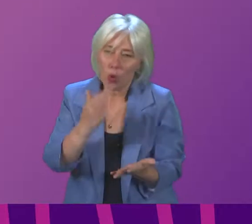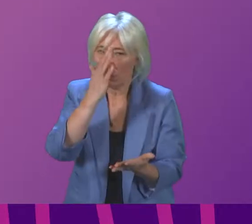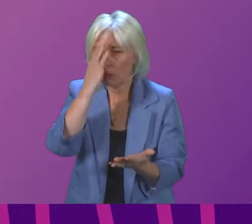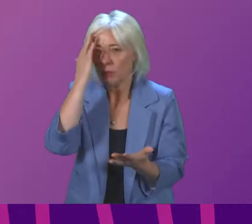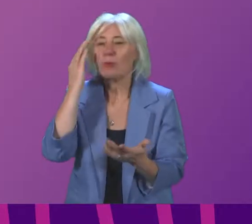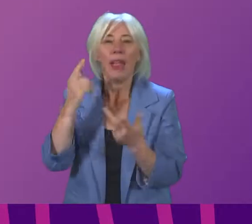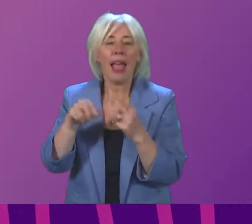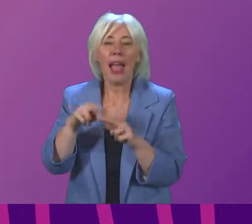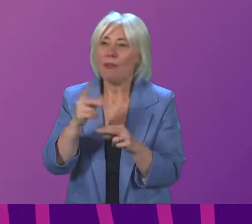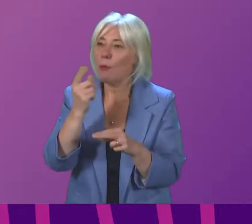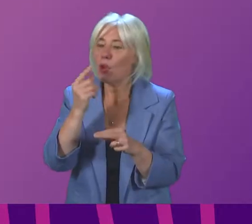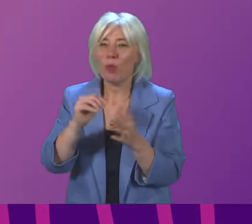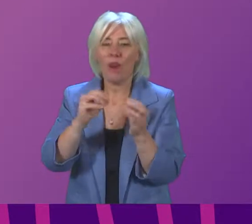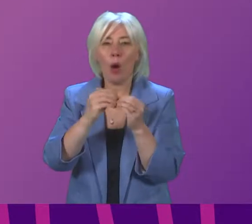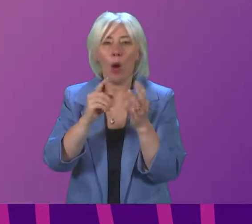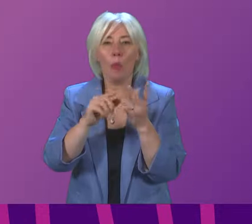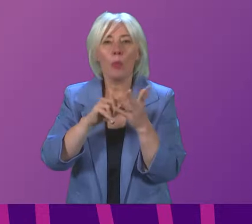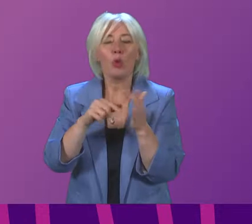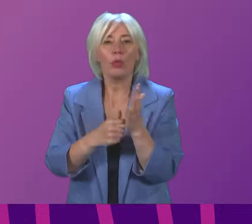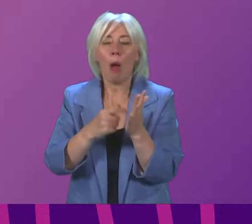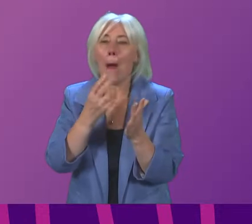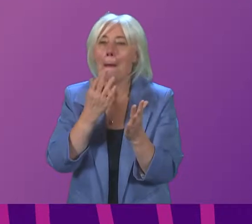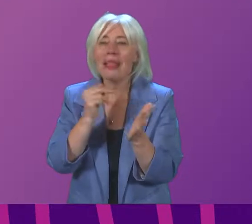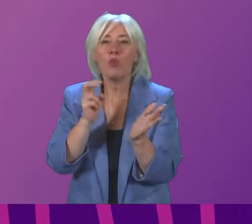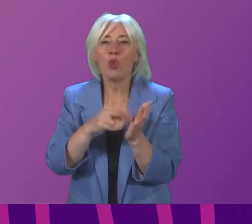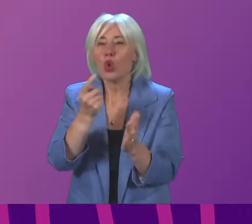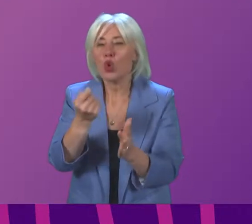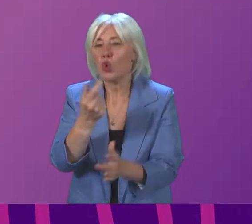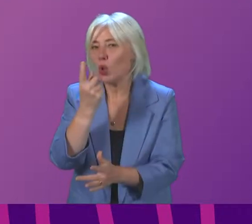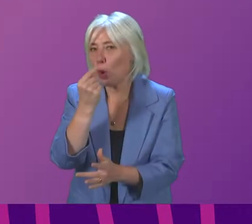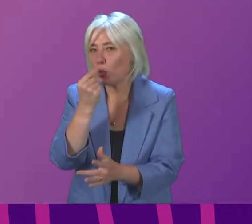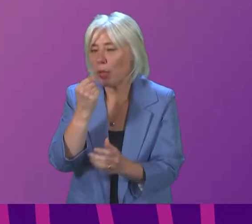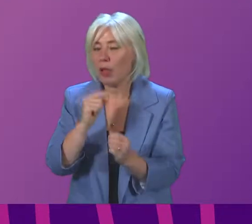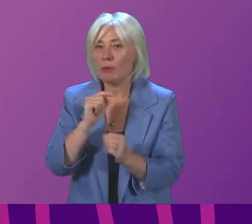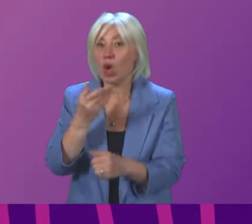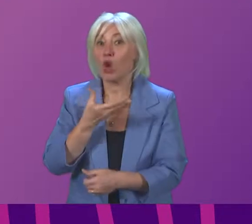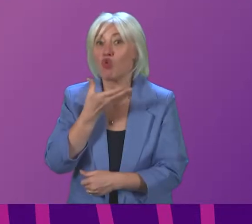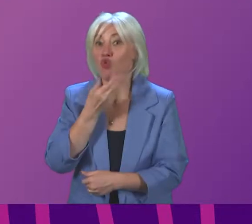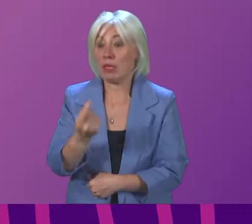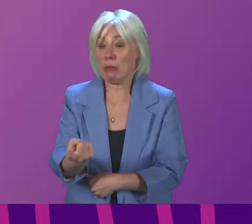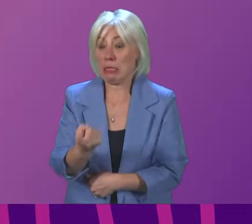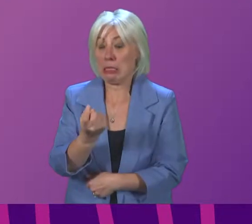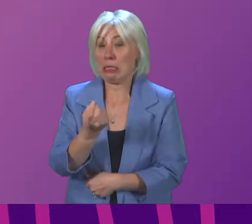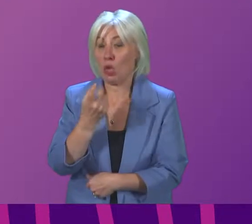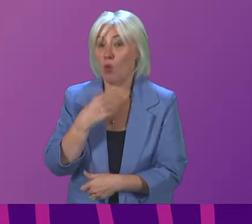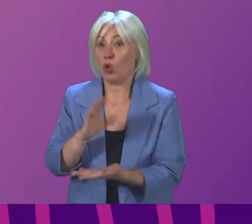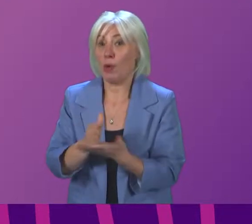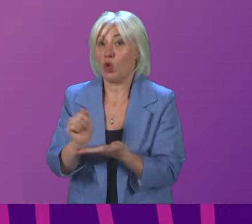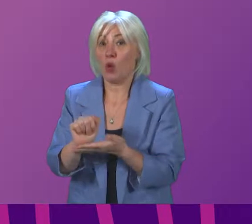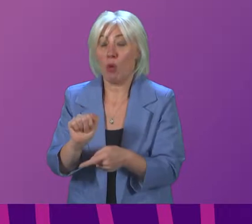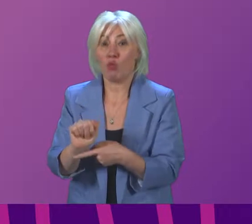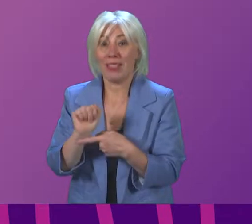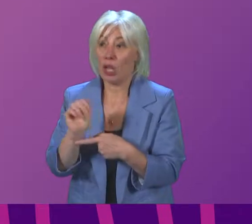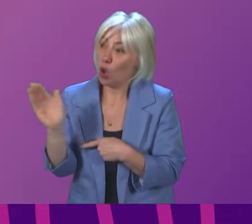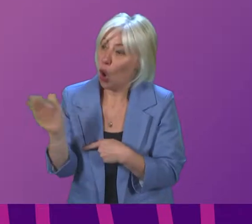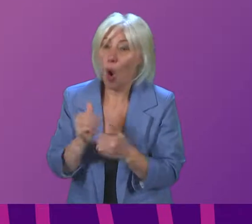For those eligible for a booster appointment, book it as soon as you can. As Christmas approaches, we all want to protect every precious moment